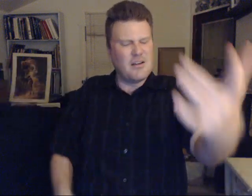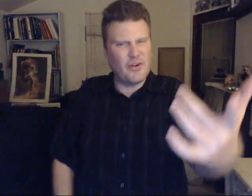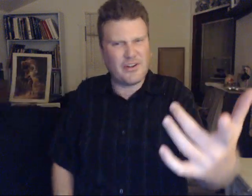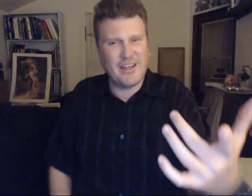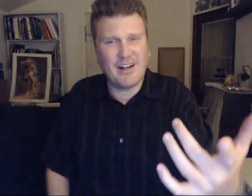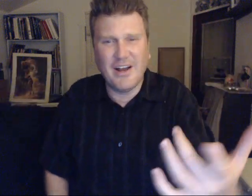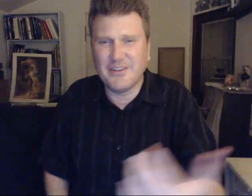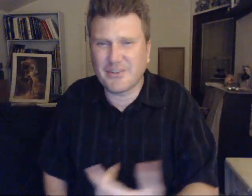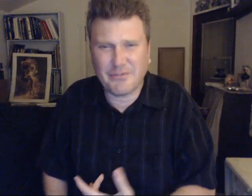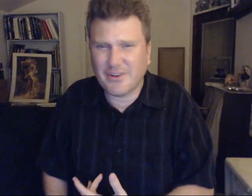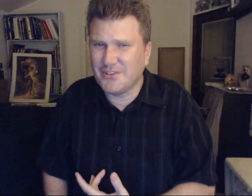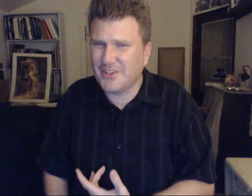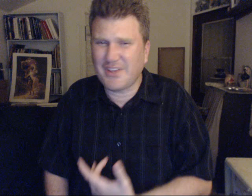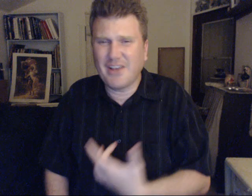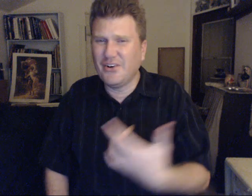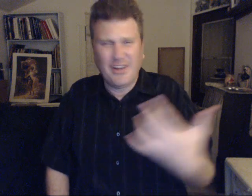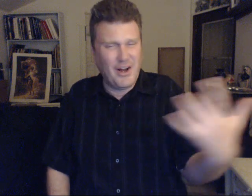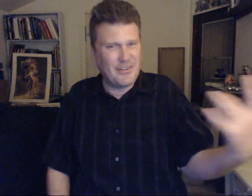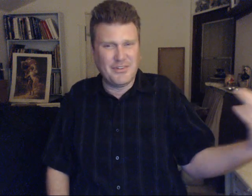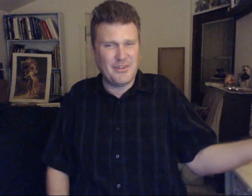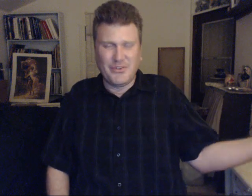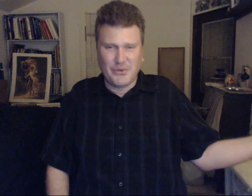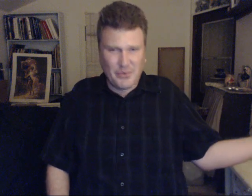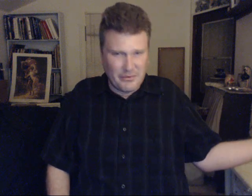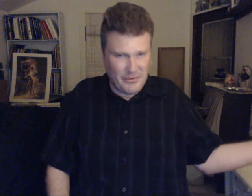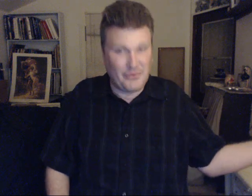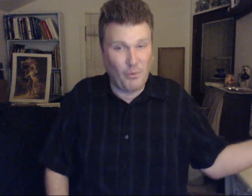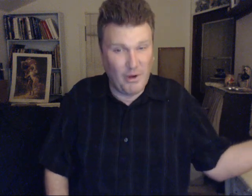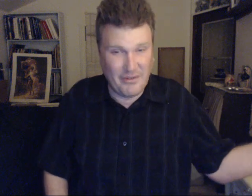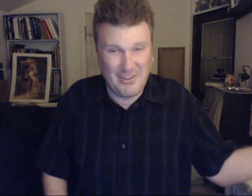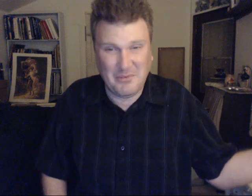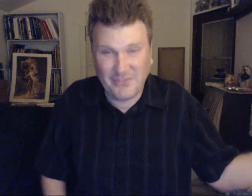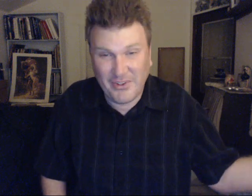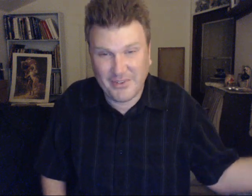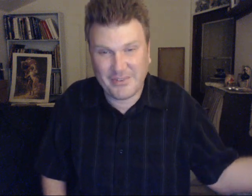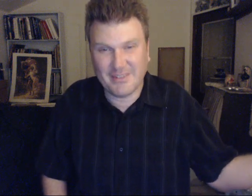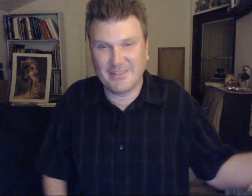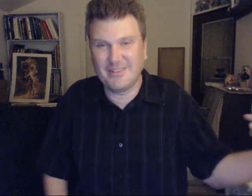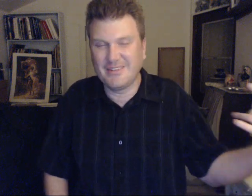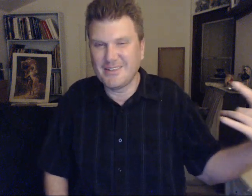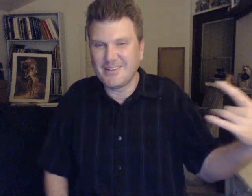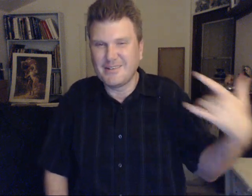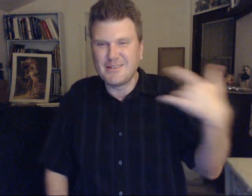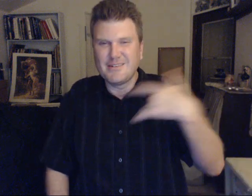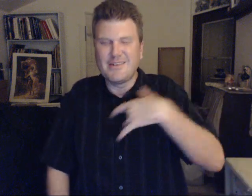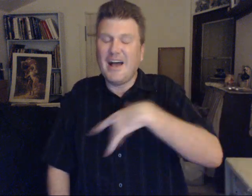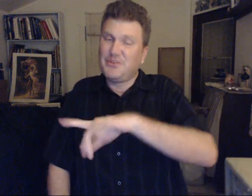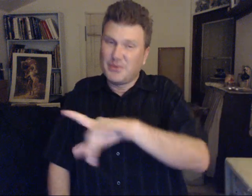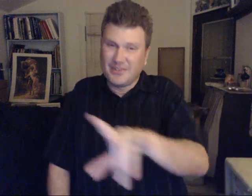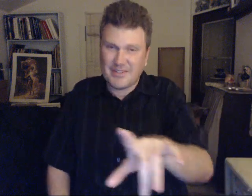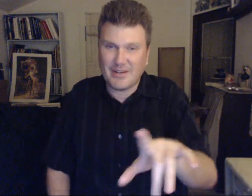Your canine. Is the friendliest alien. In the universe. One of them. At least. As you can tell.